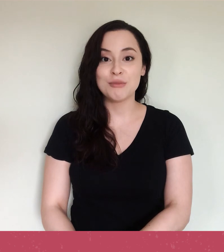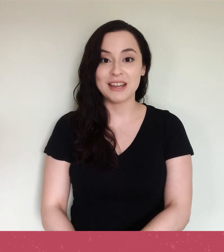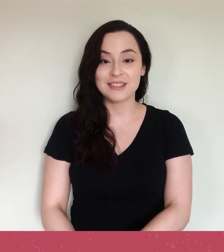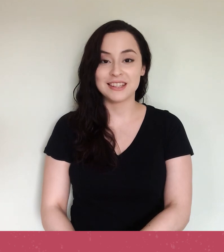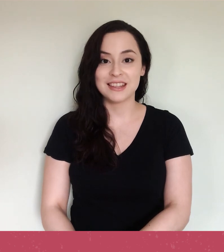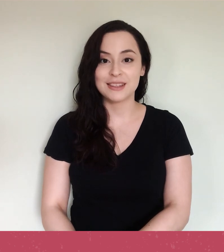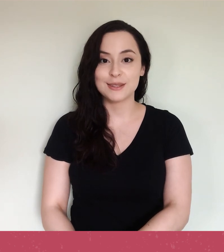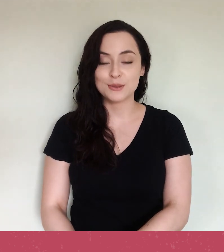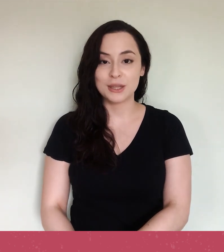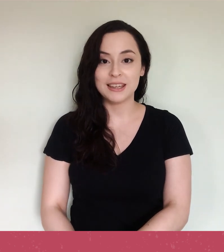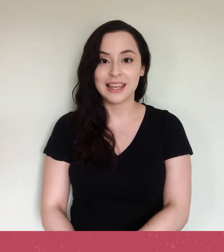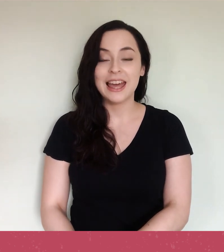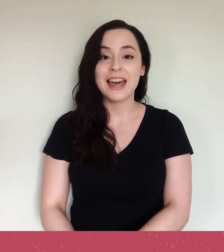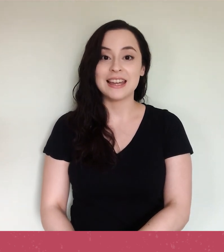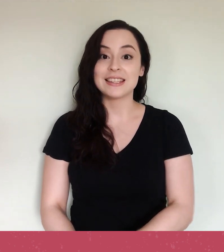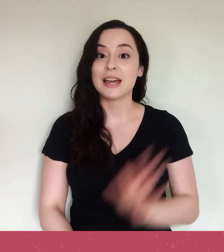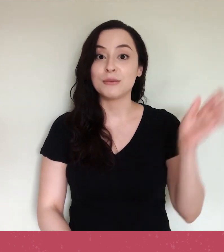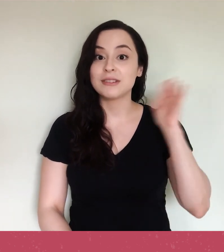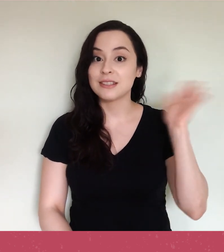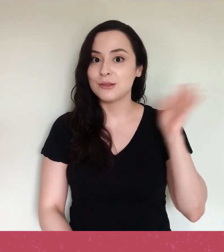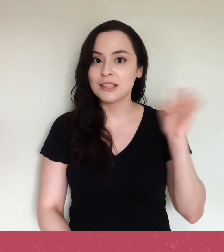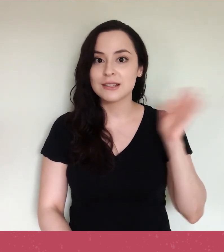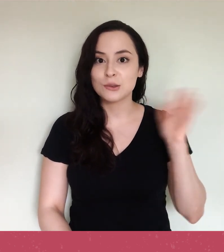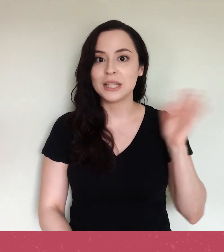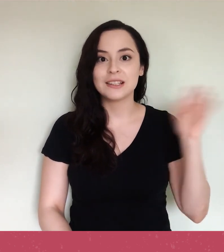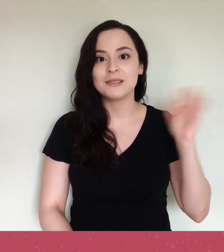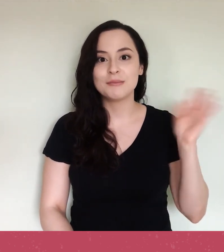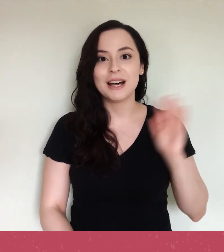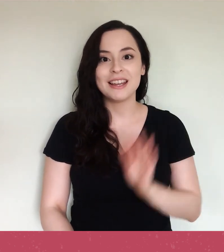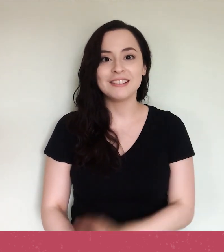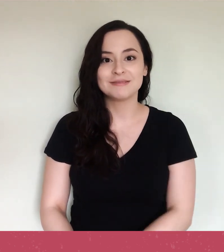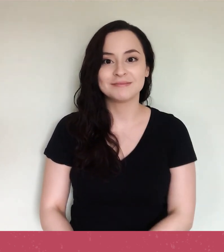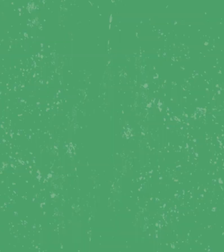Okay, keep practicing that this week and I will see you next week. Bye. Bye.